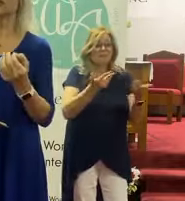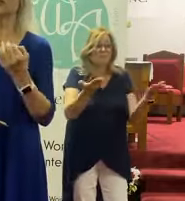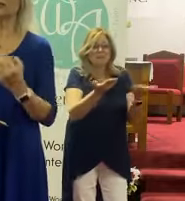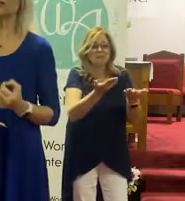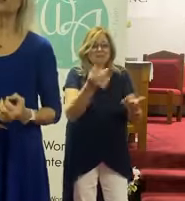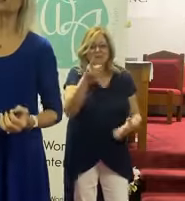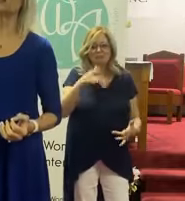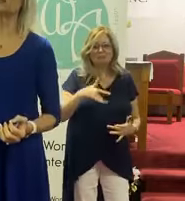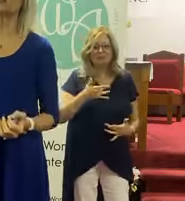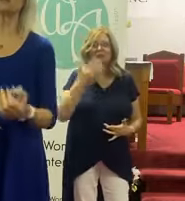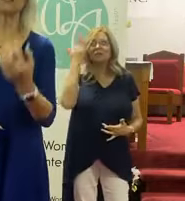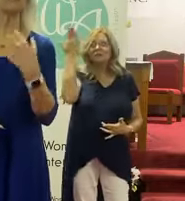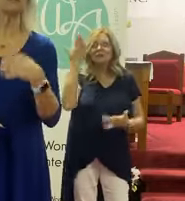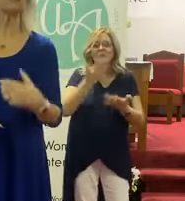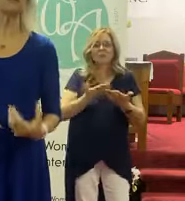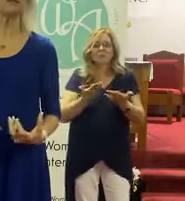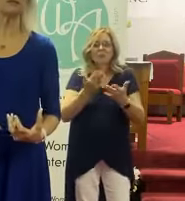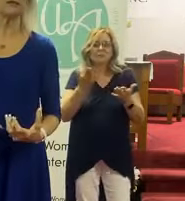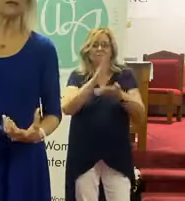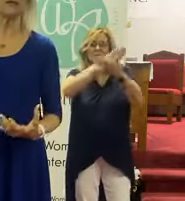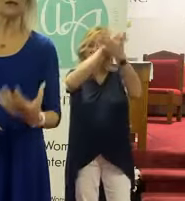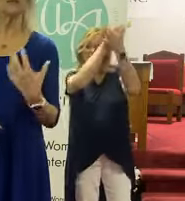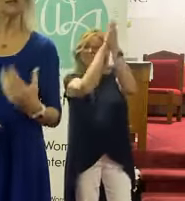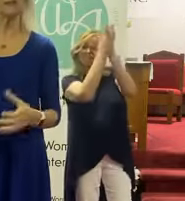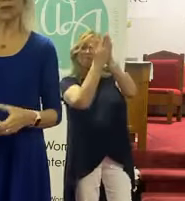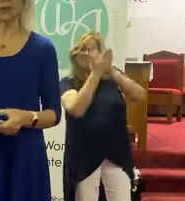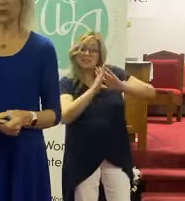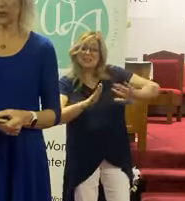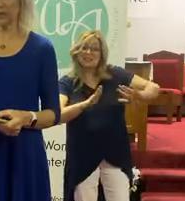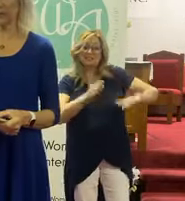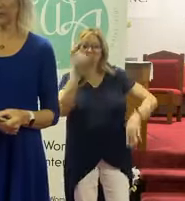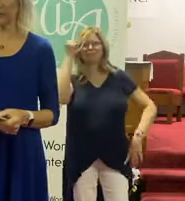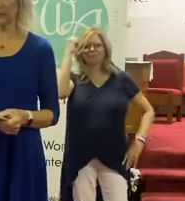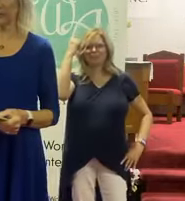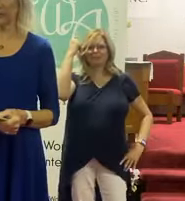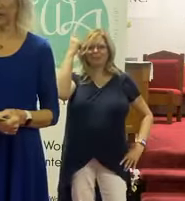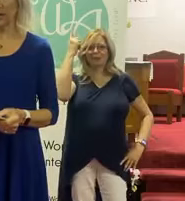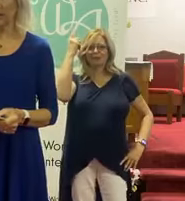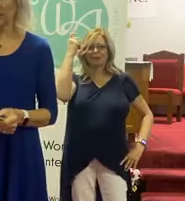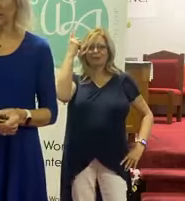where you feel his presence. That place of peace. That place of understanding.